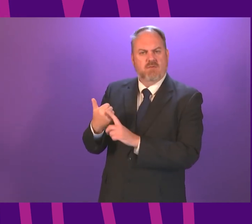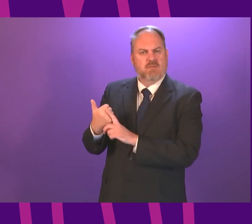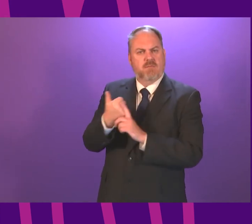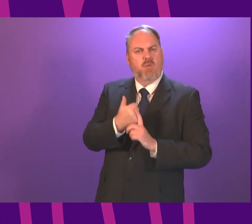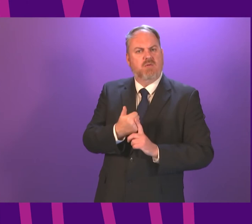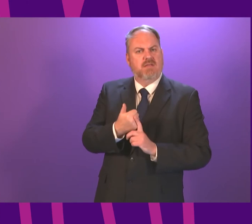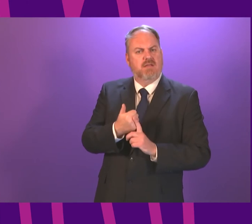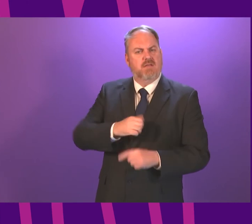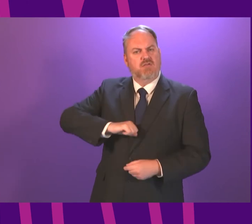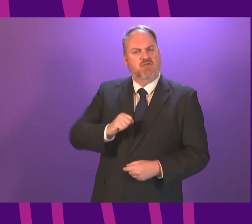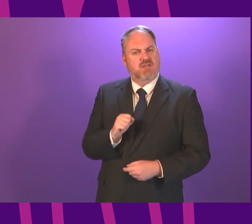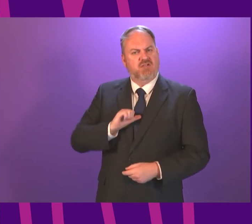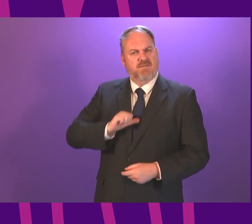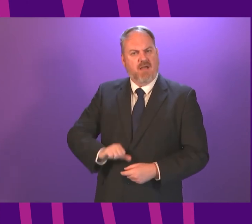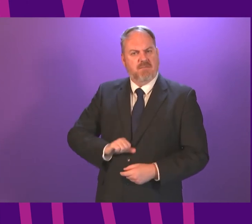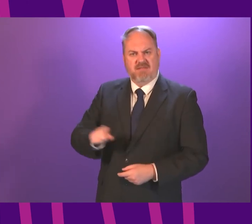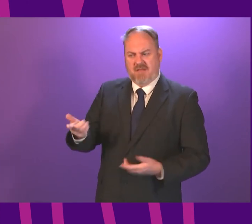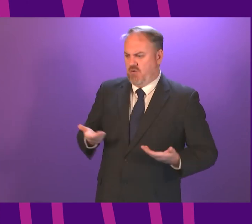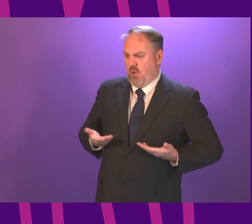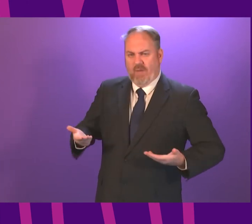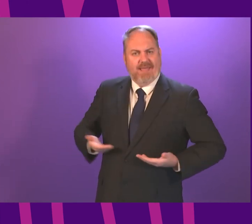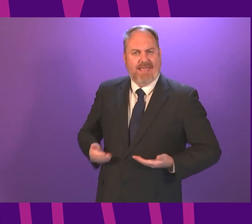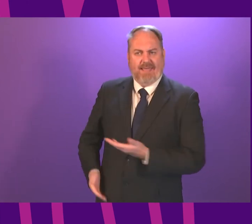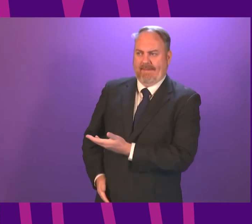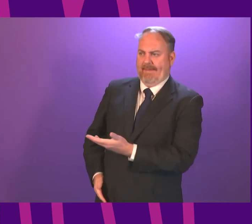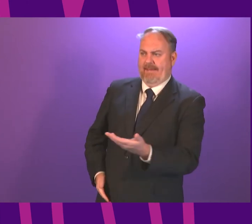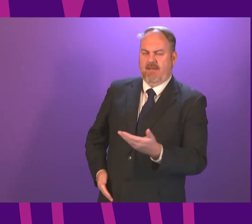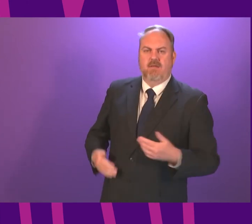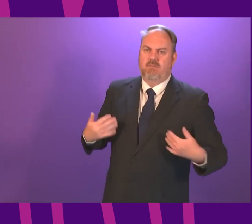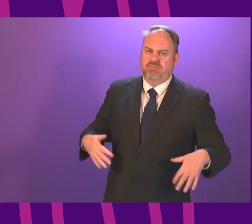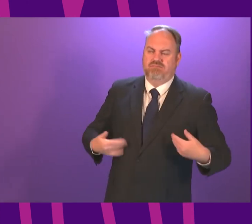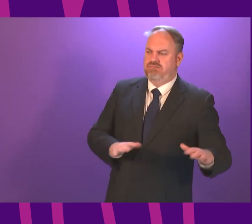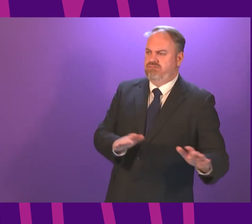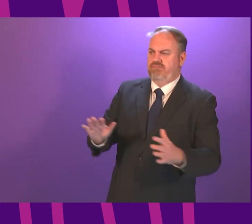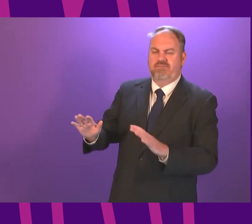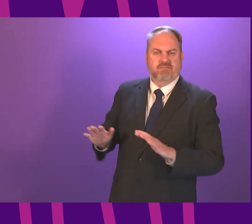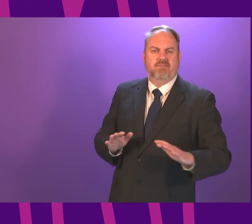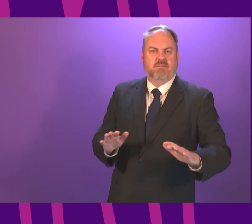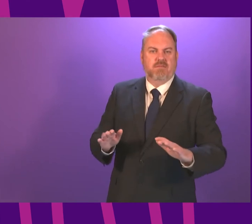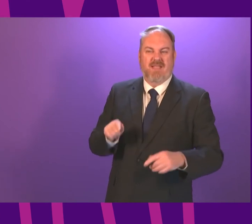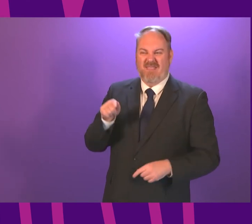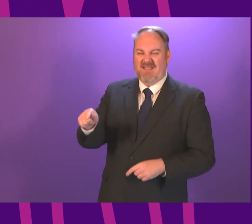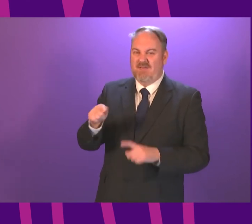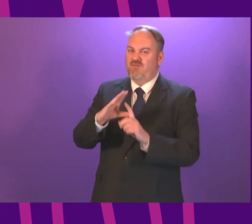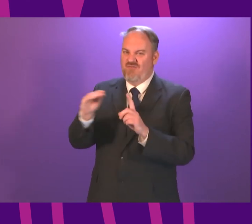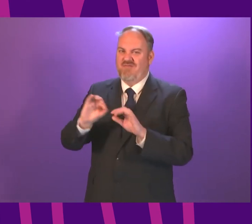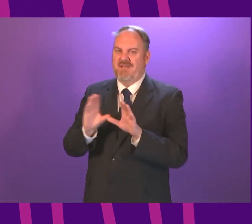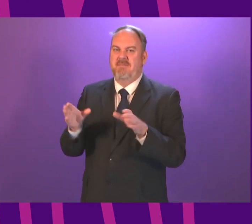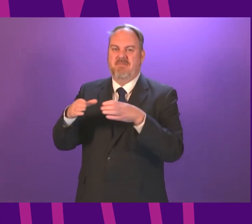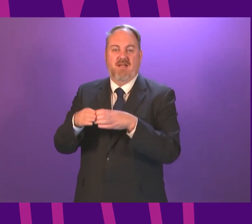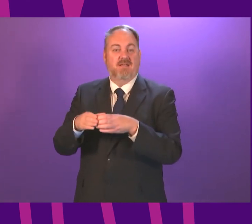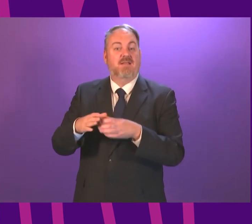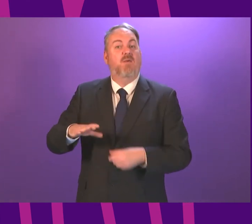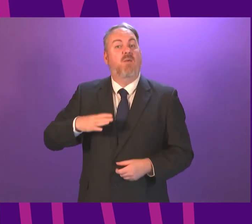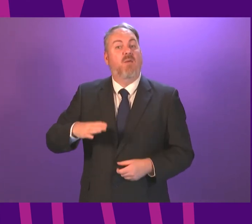interests of Scottish farmers. This is a Tory party, of course, that has